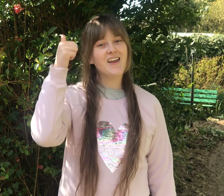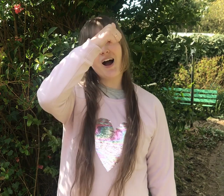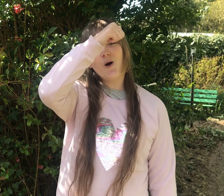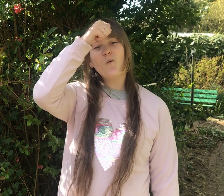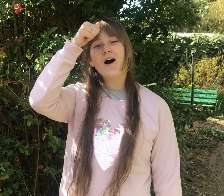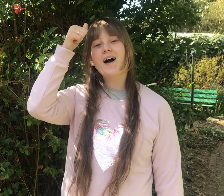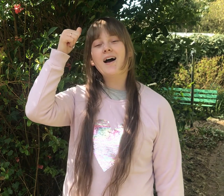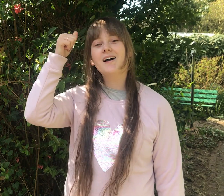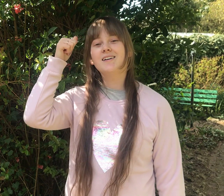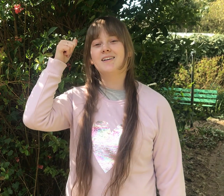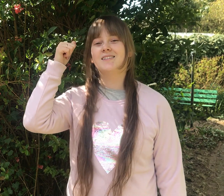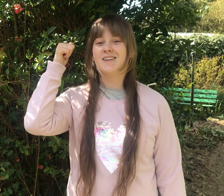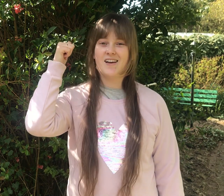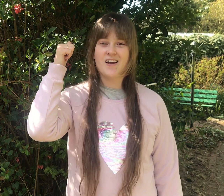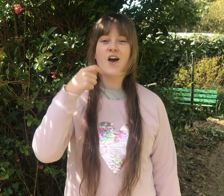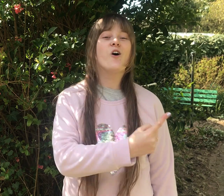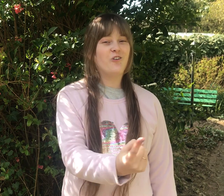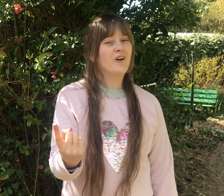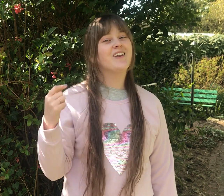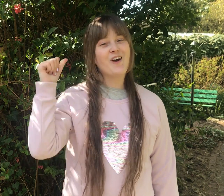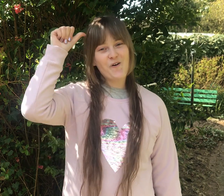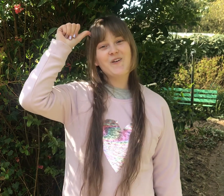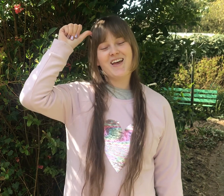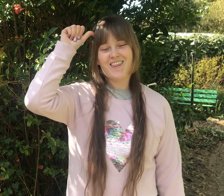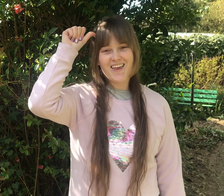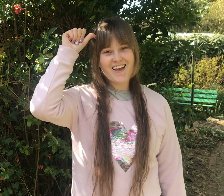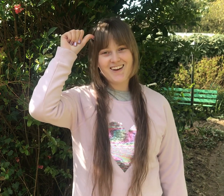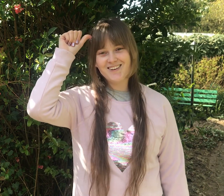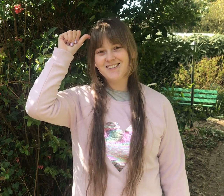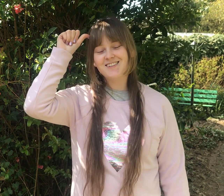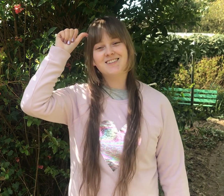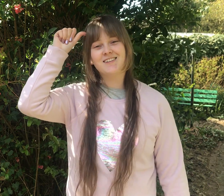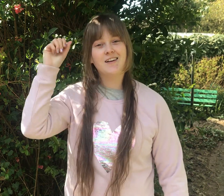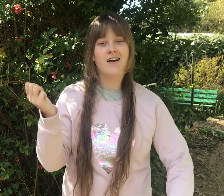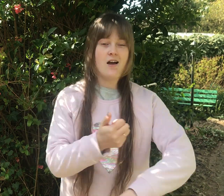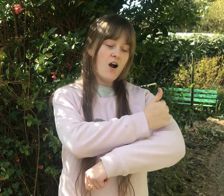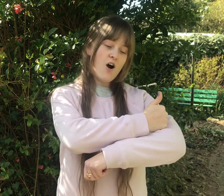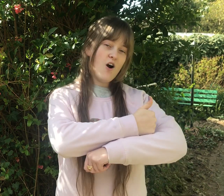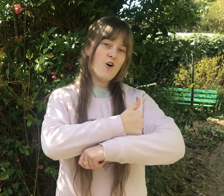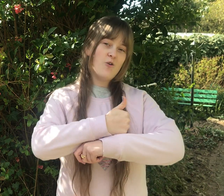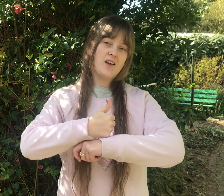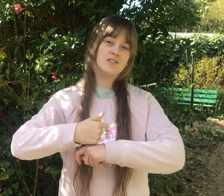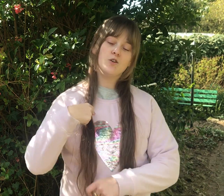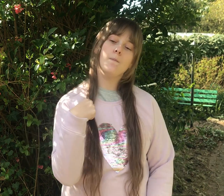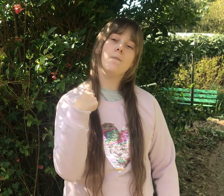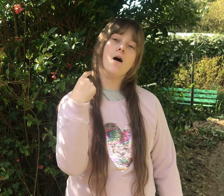are Wise We know that there's Always Tomorrow